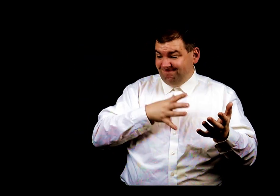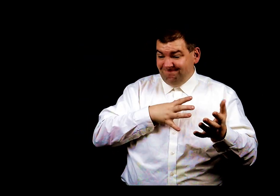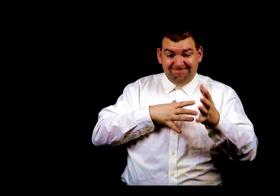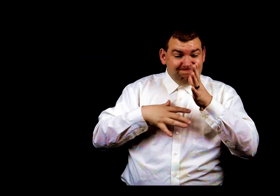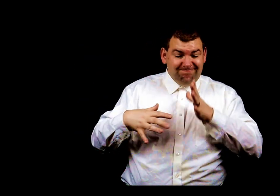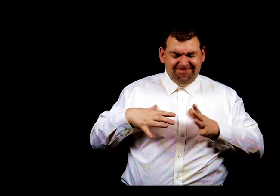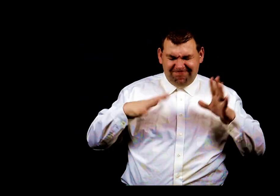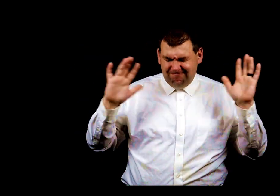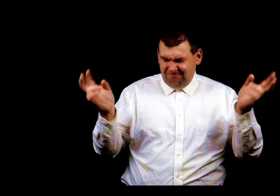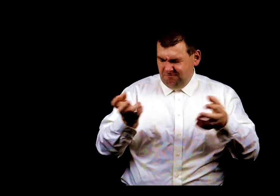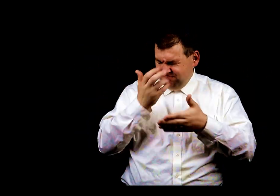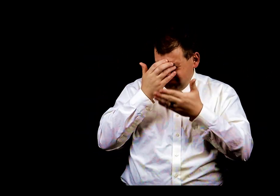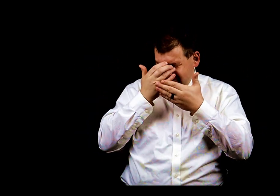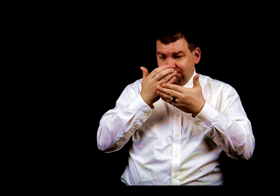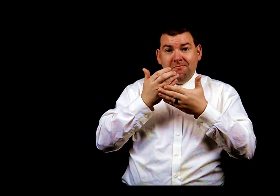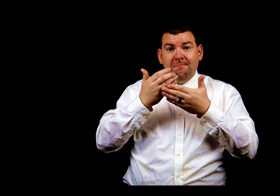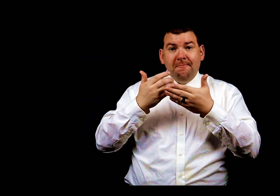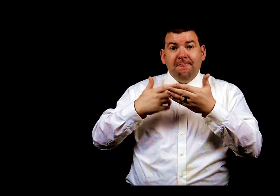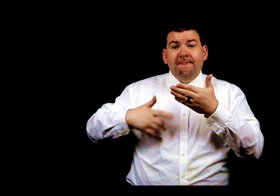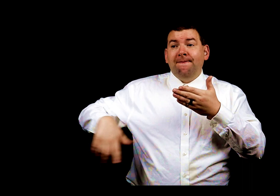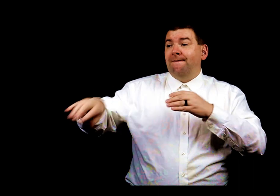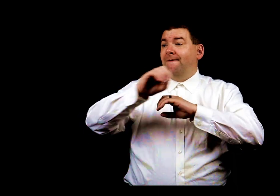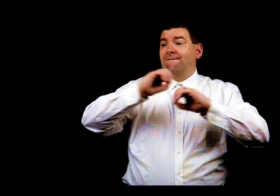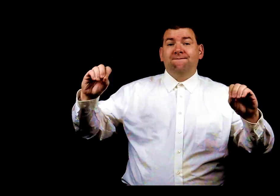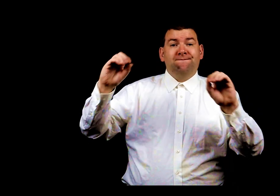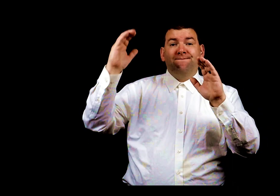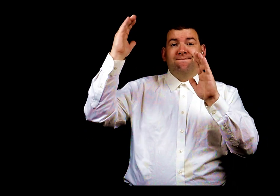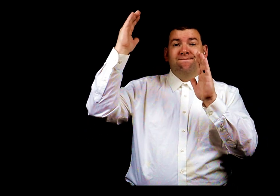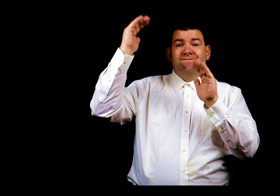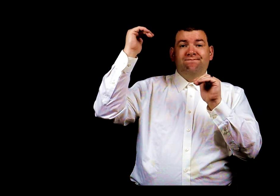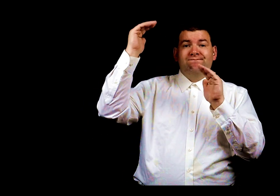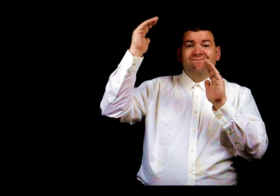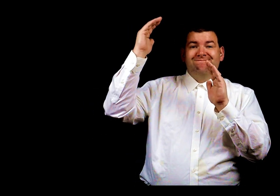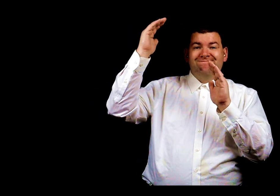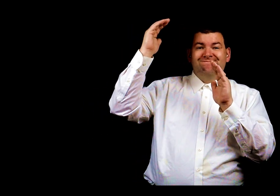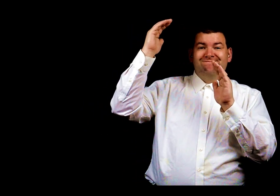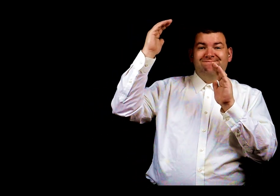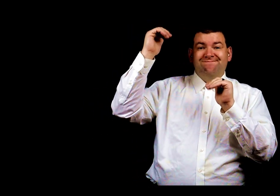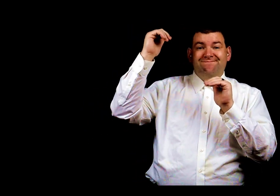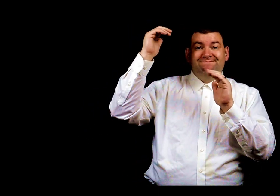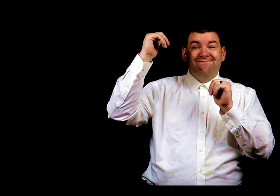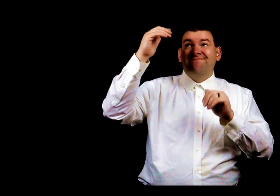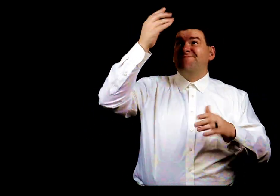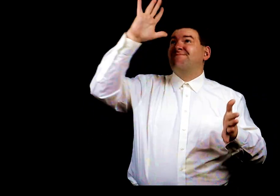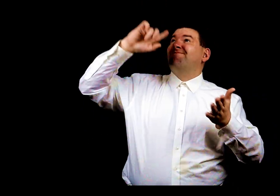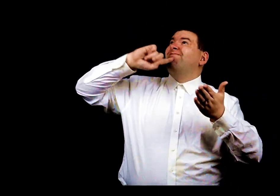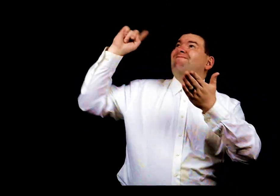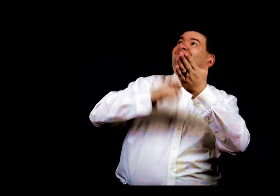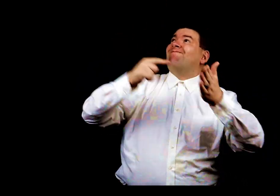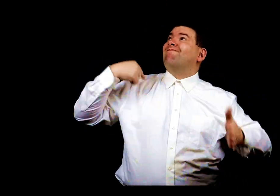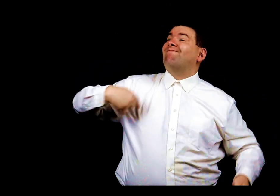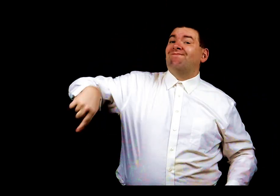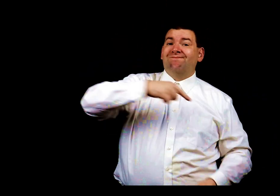been blinded, they have no light God has